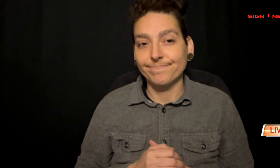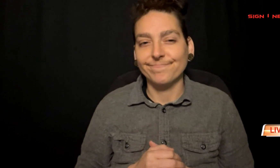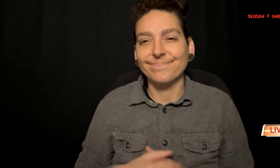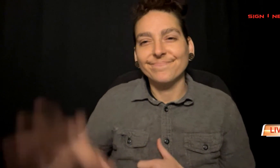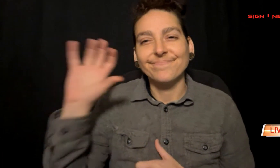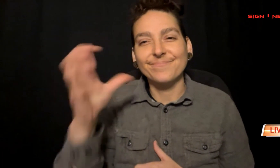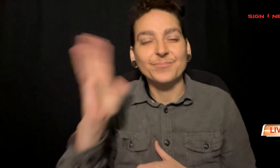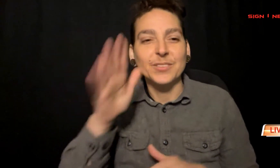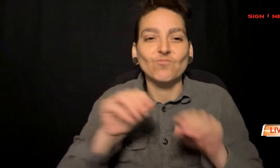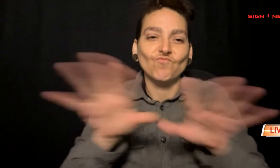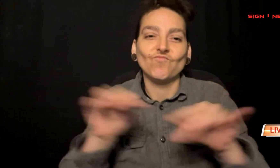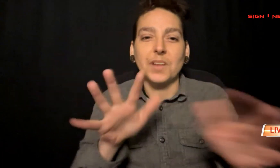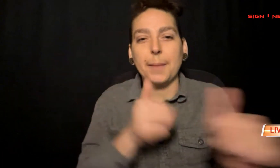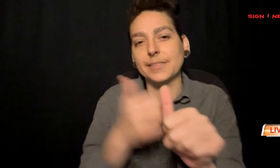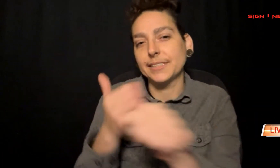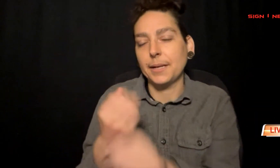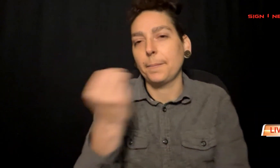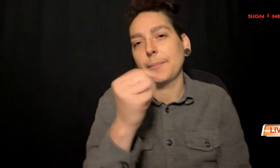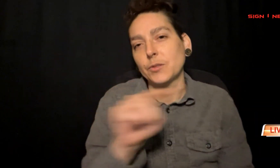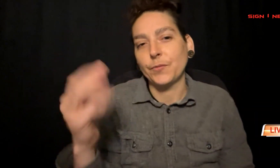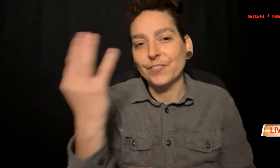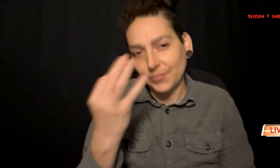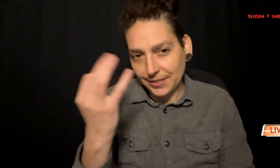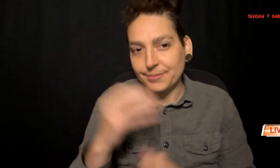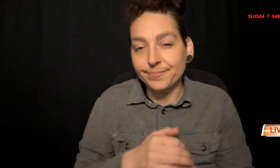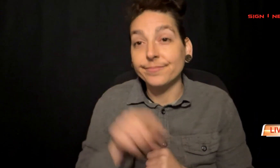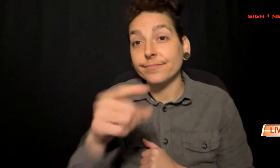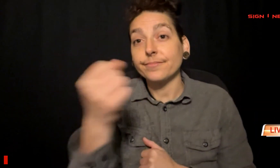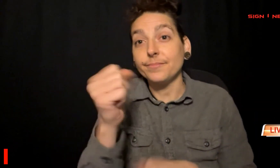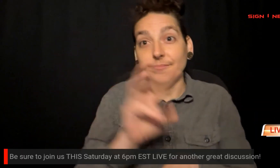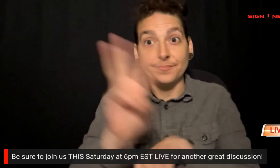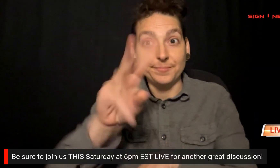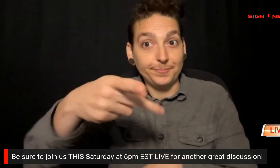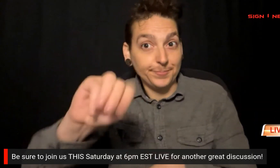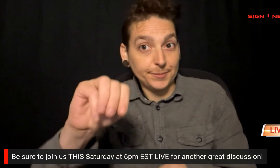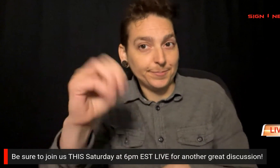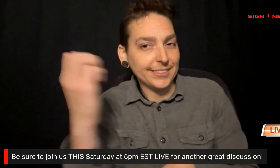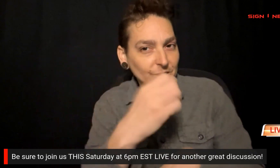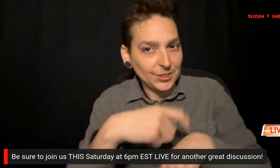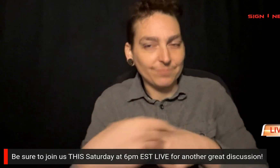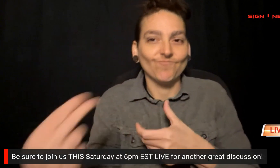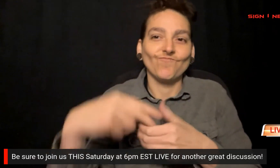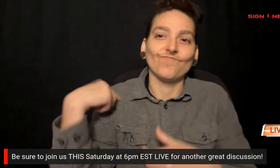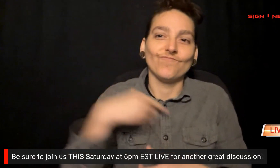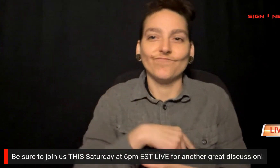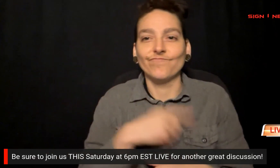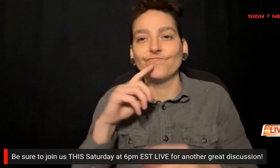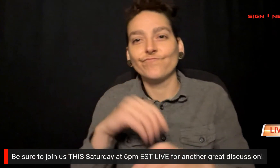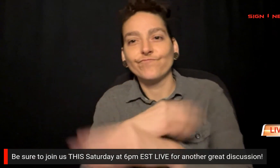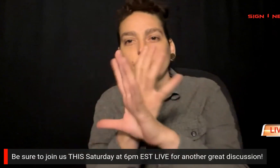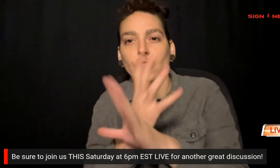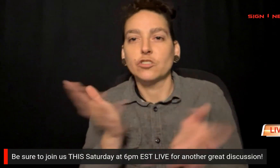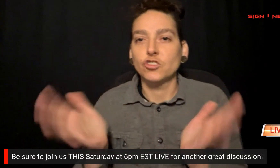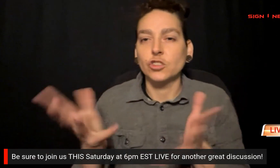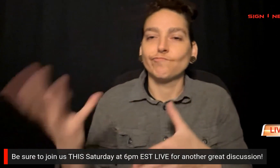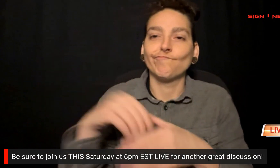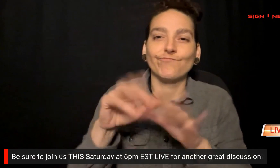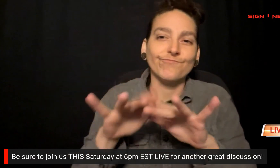Sign One News will be broadcasting updates Monday through Friday. Then this Saturday at 6 p.m. Eastern Time, join us for a live panel of diverse guests to